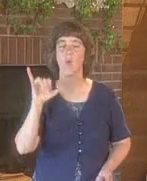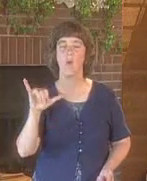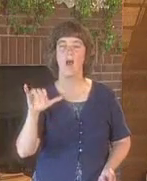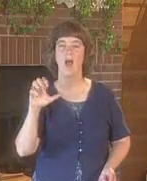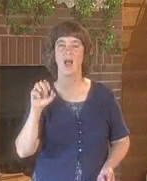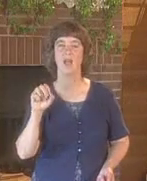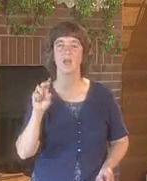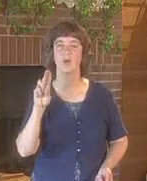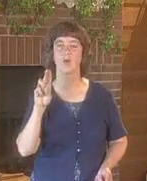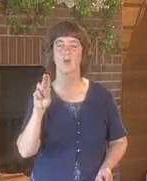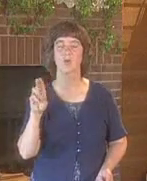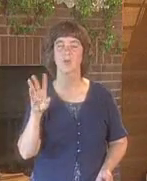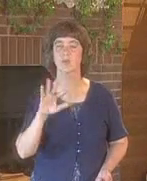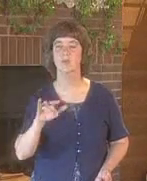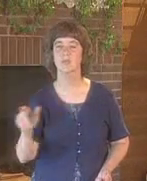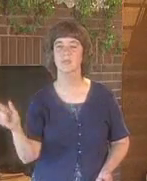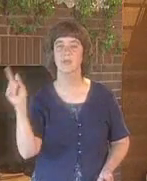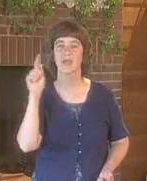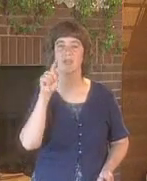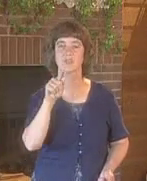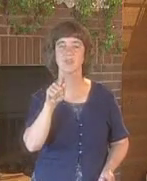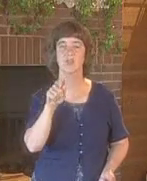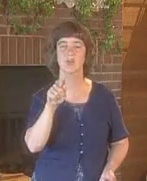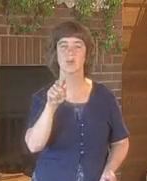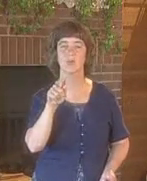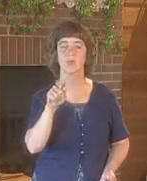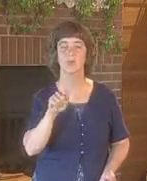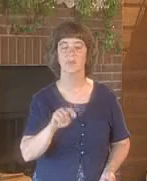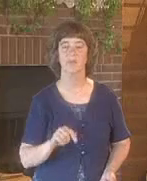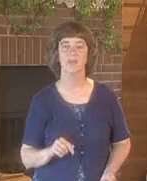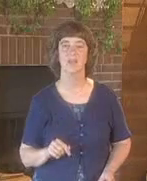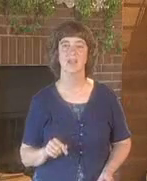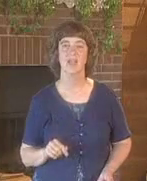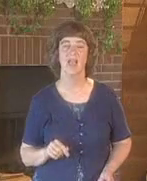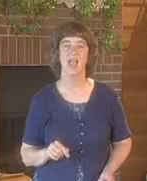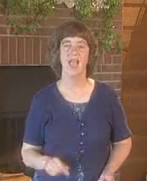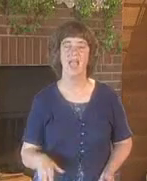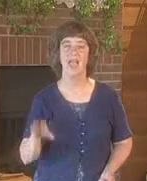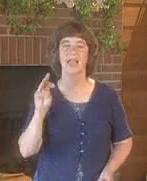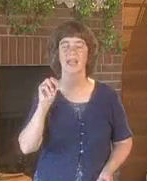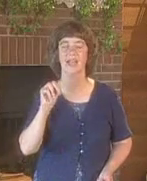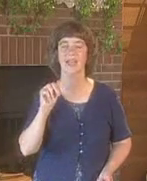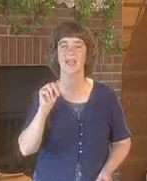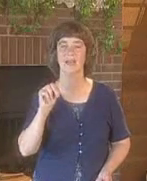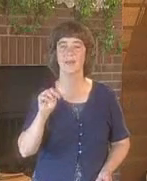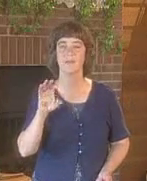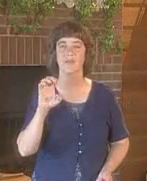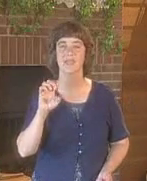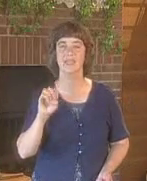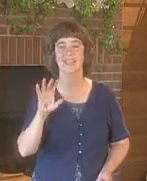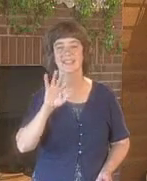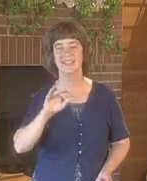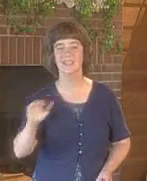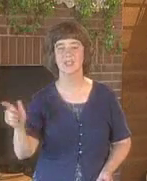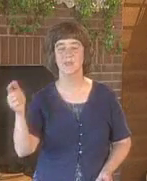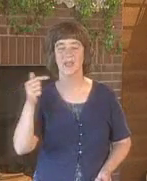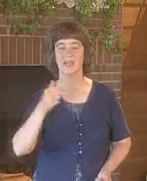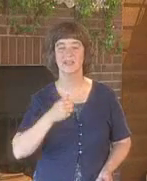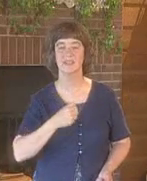Y-O-U spells you, and M-E spells